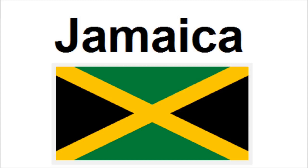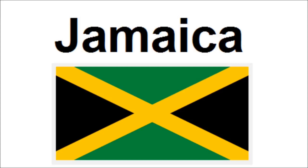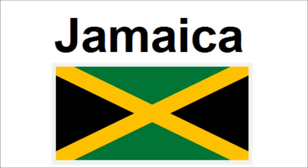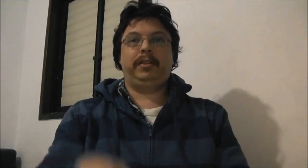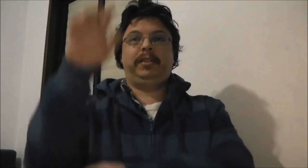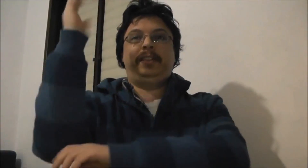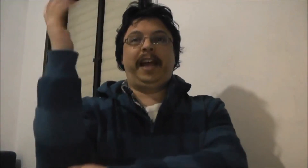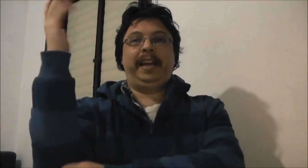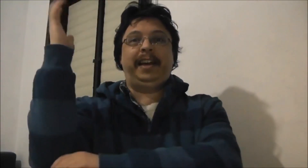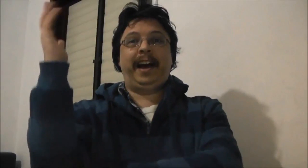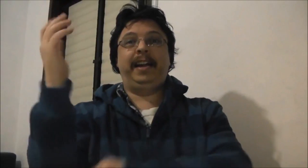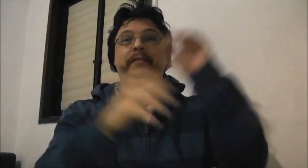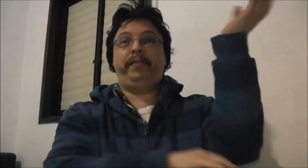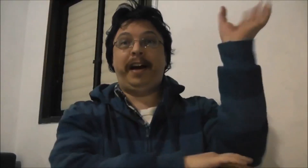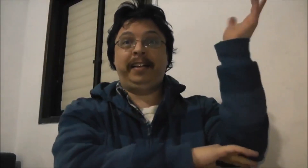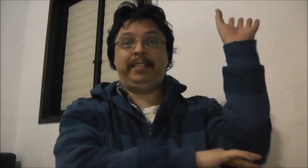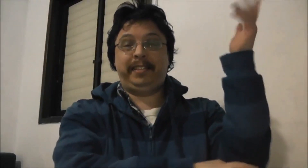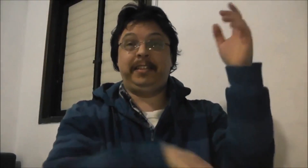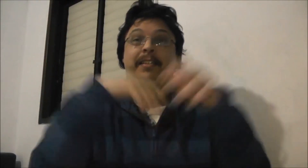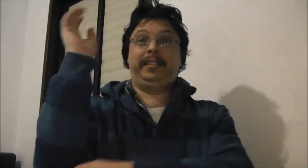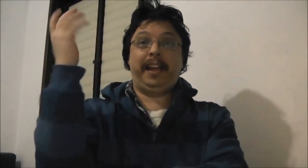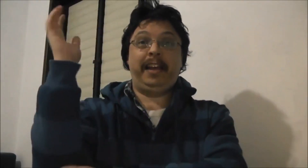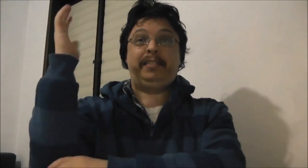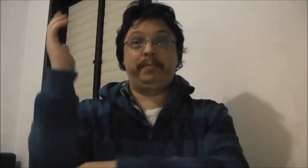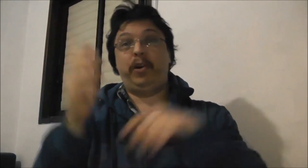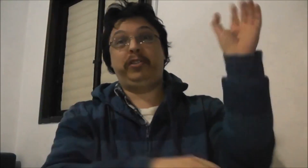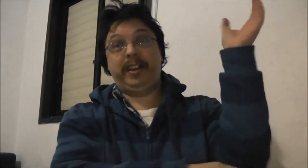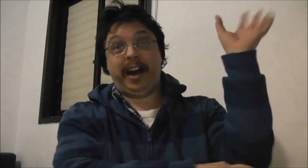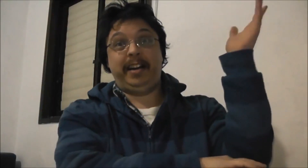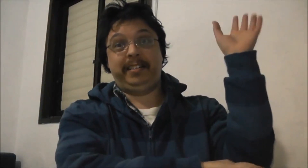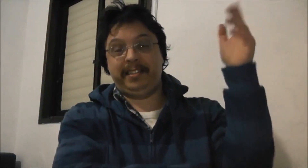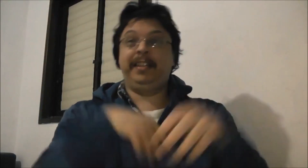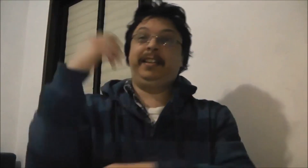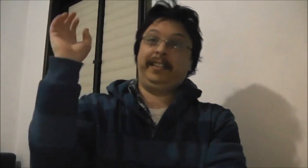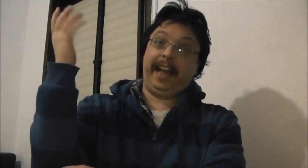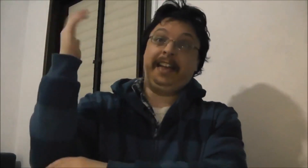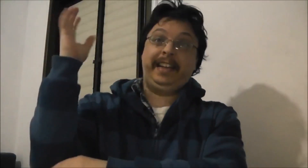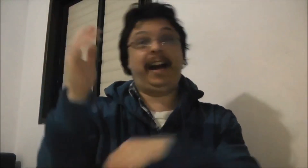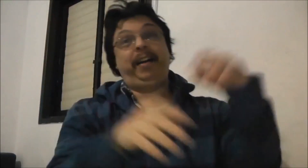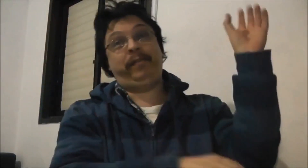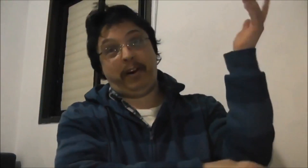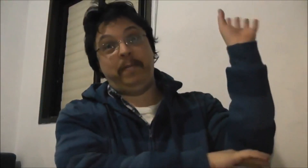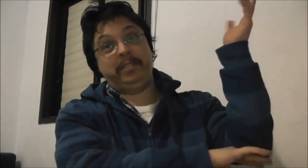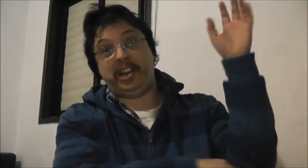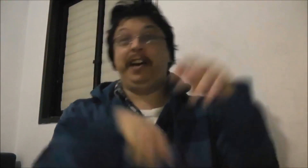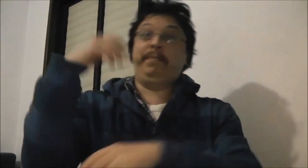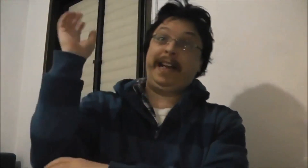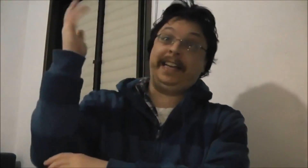They run fast, they smoke grass, they are from Jamaica,